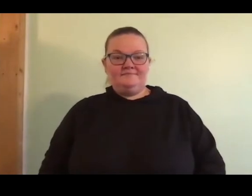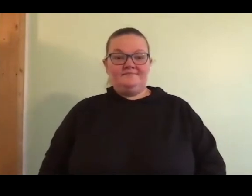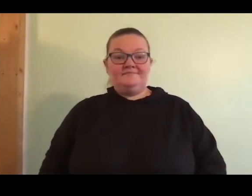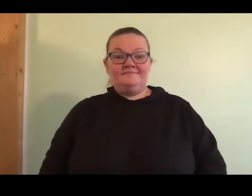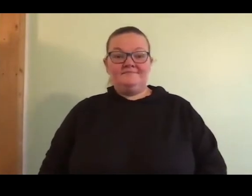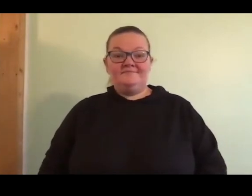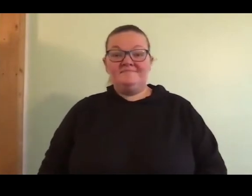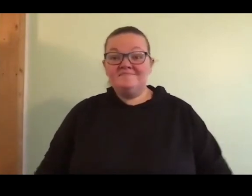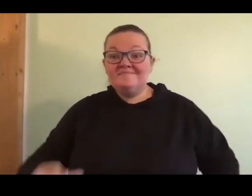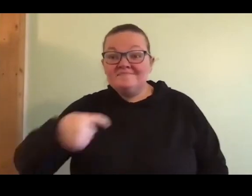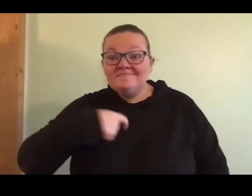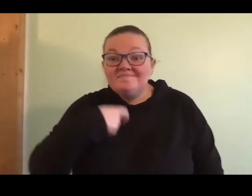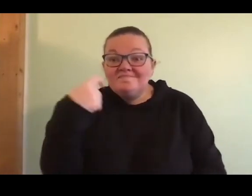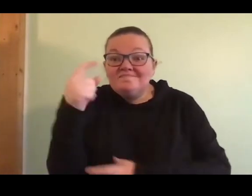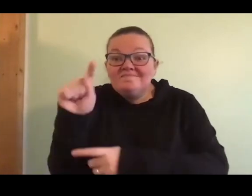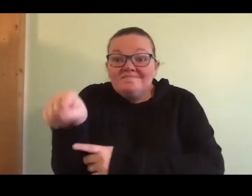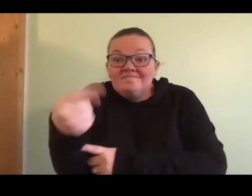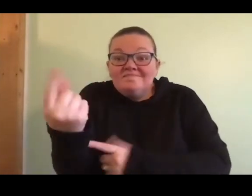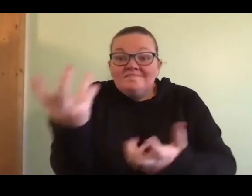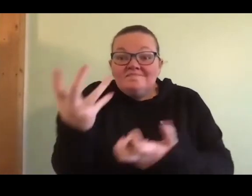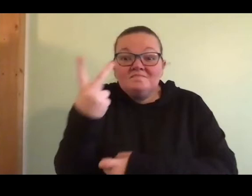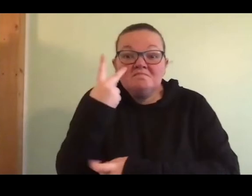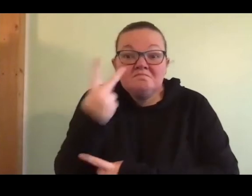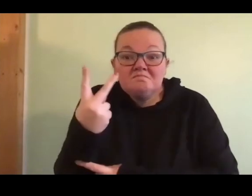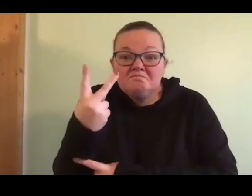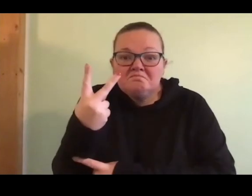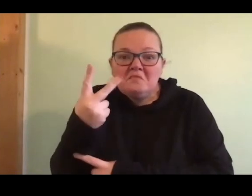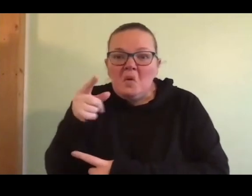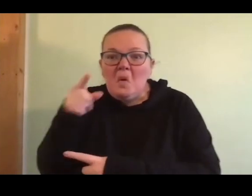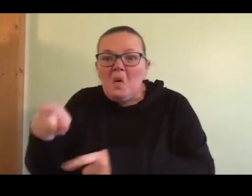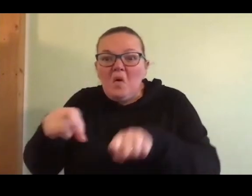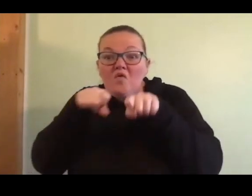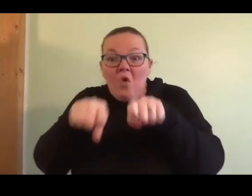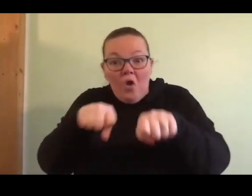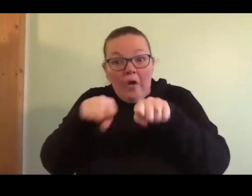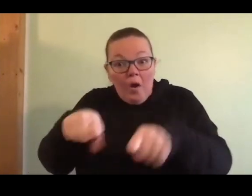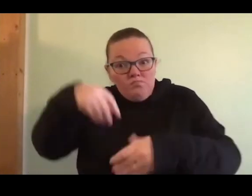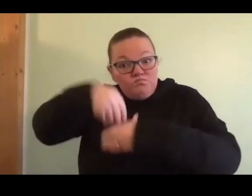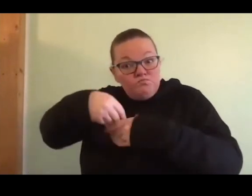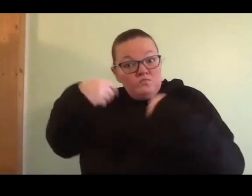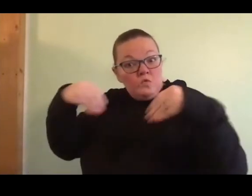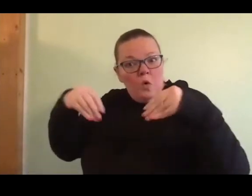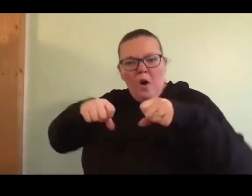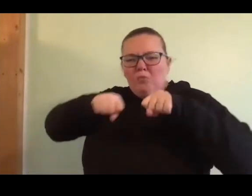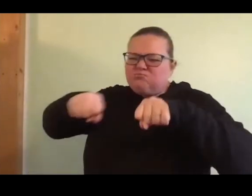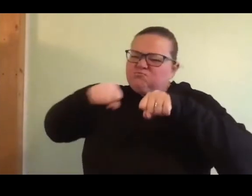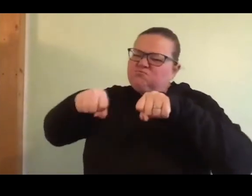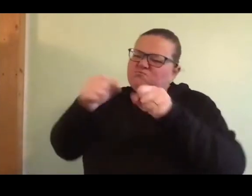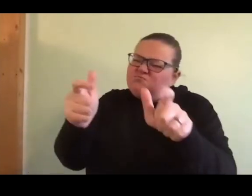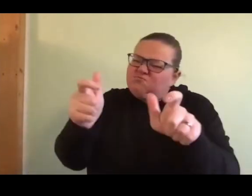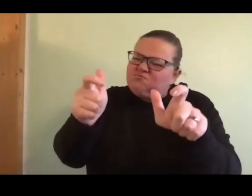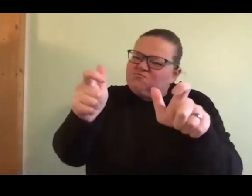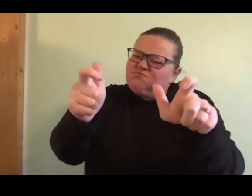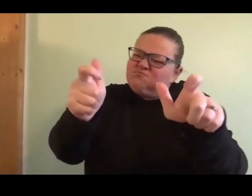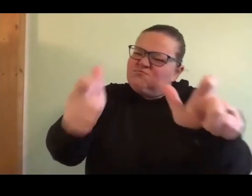I just wanted to see how fast the grocery cart would go. It went faster than